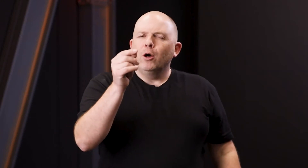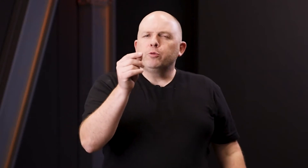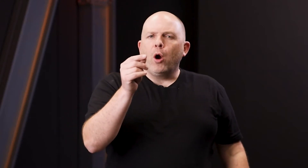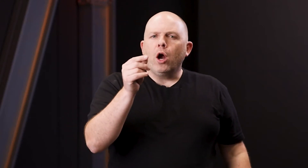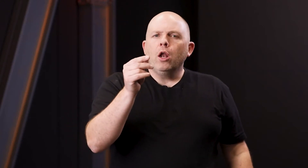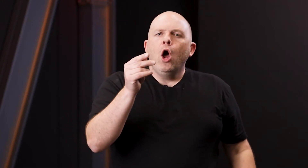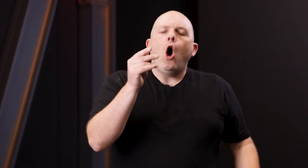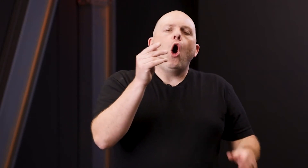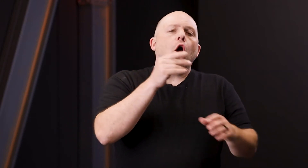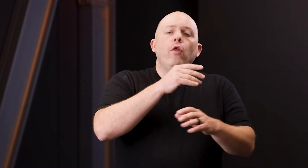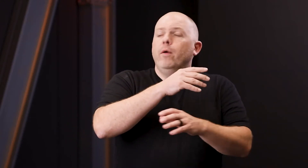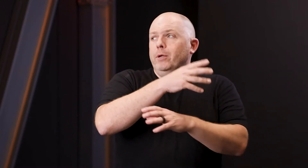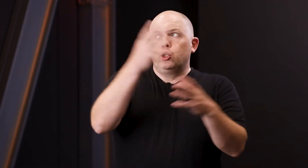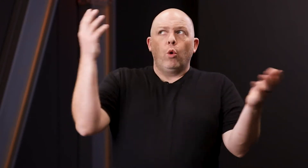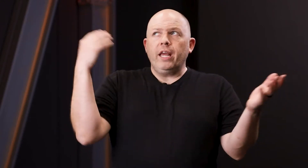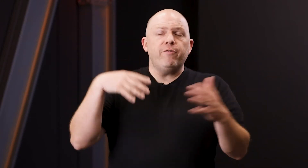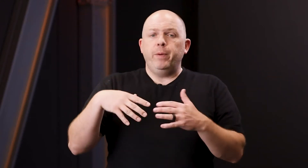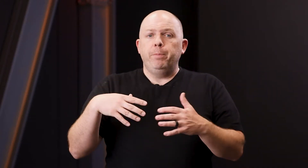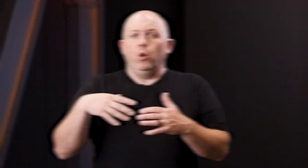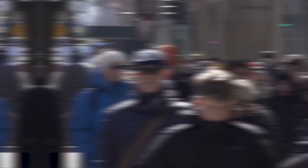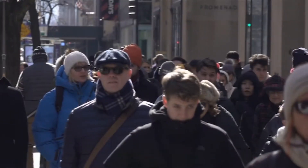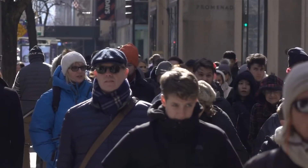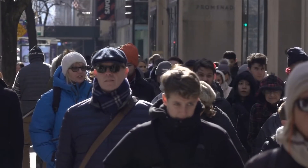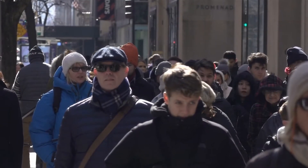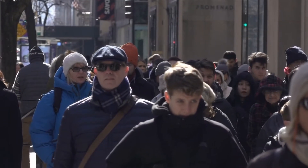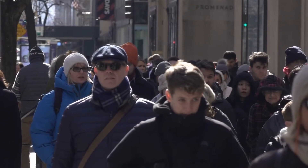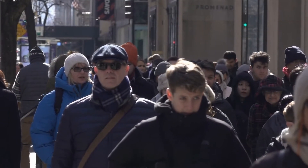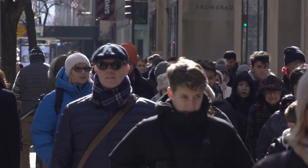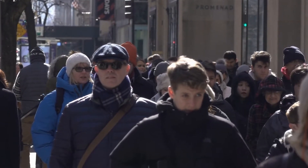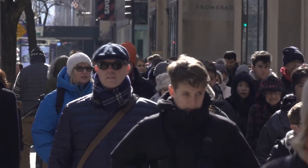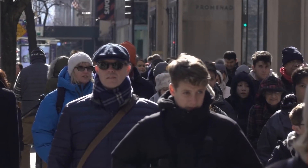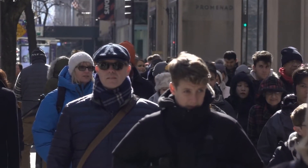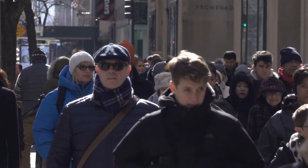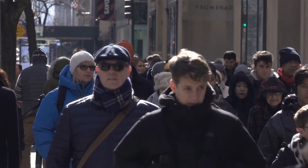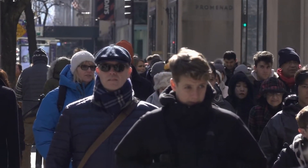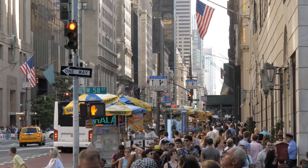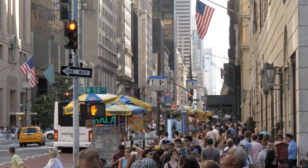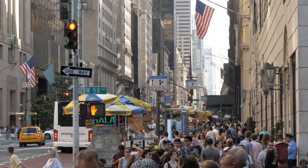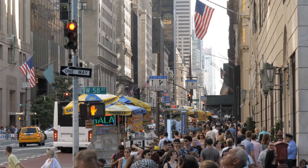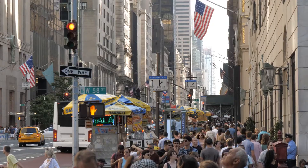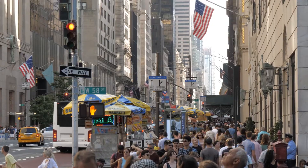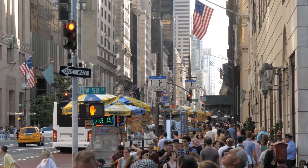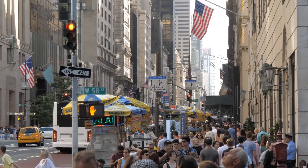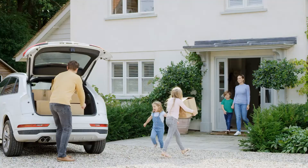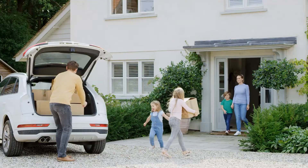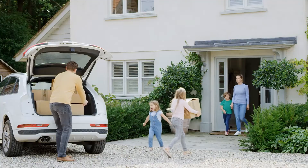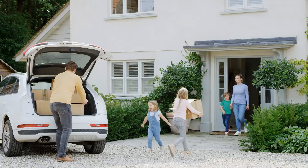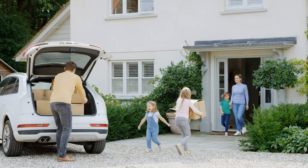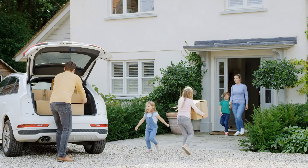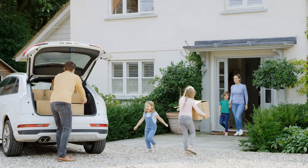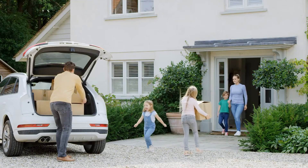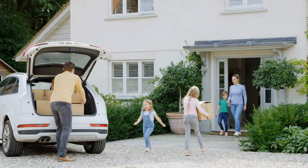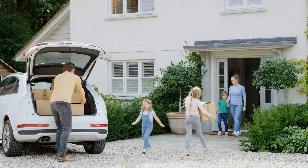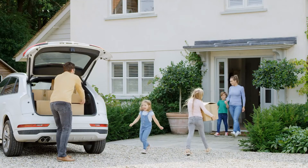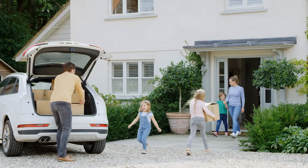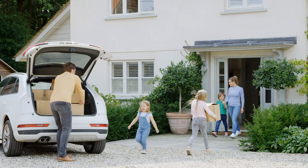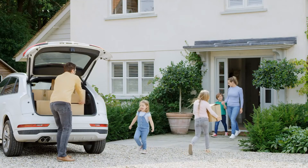most part, are the majority of people in America who grew up believing the American dream was to buy your home, pay it off,